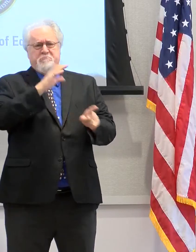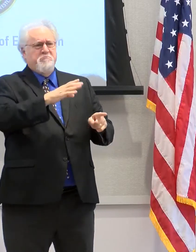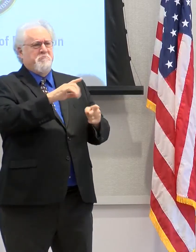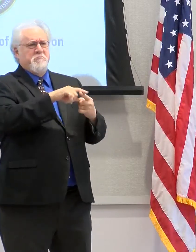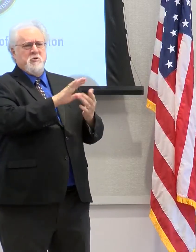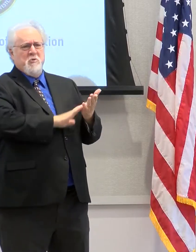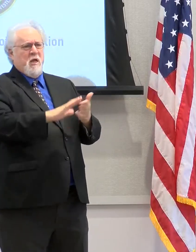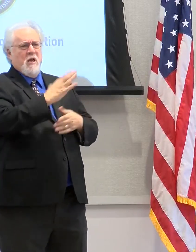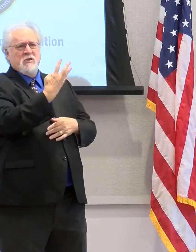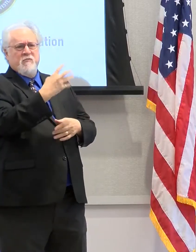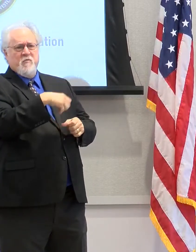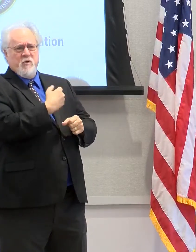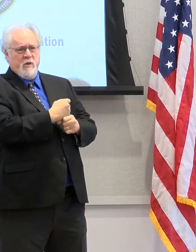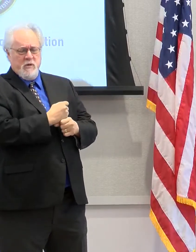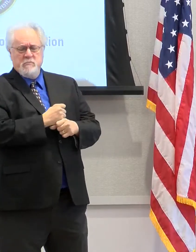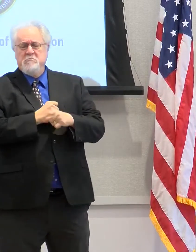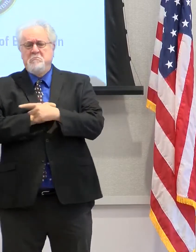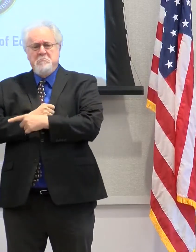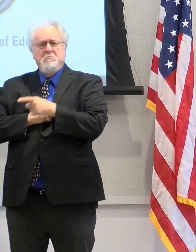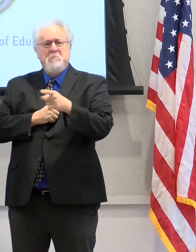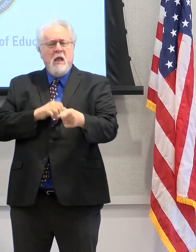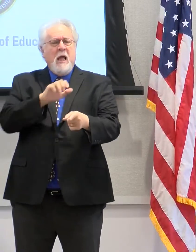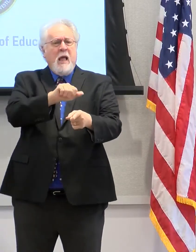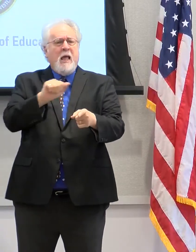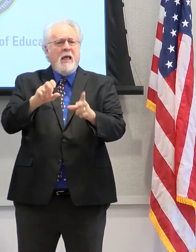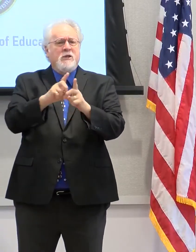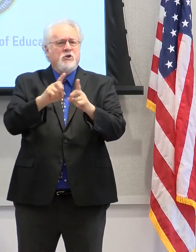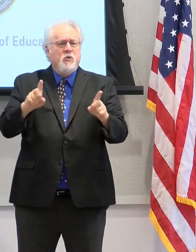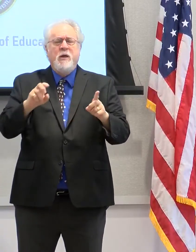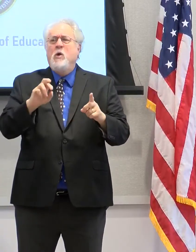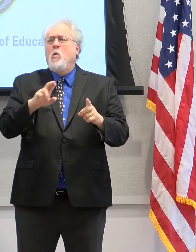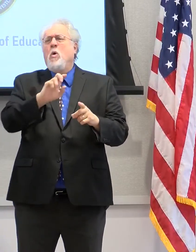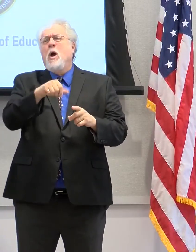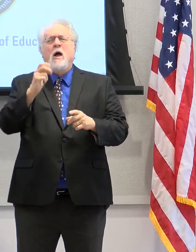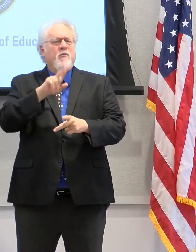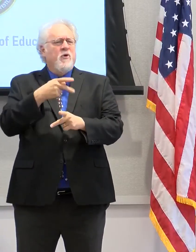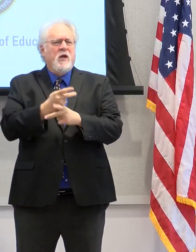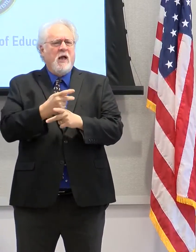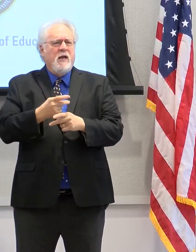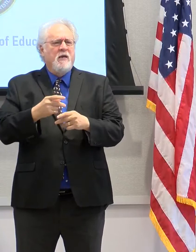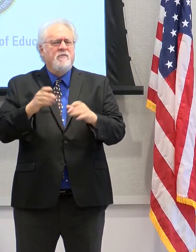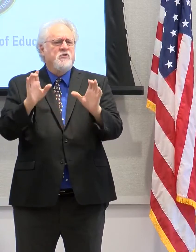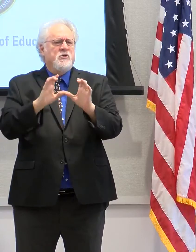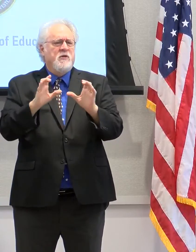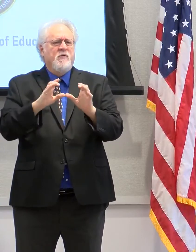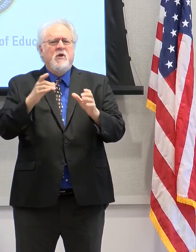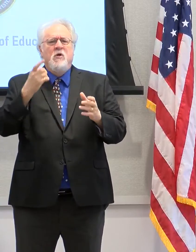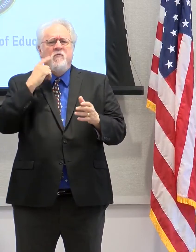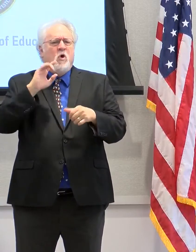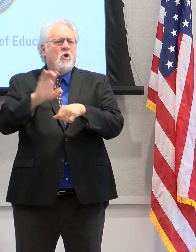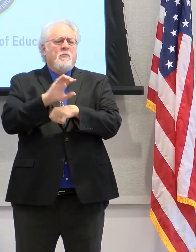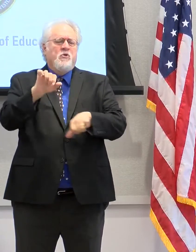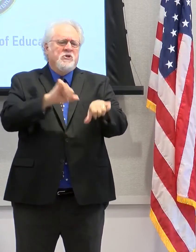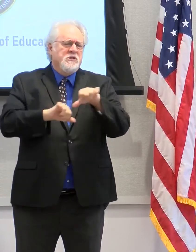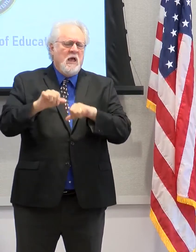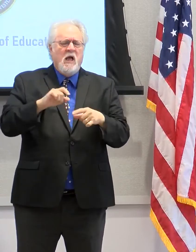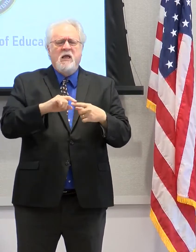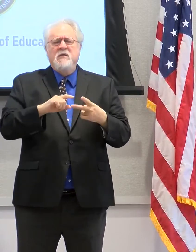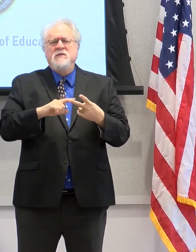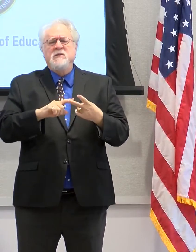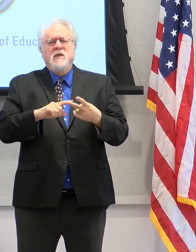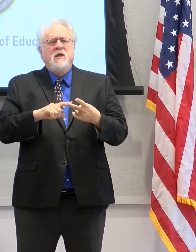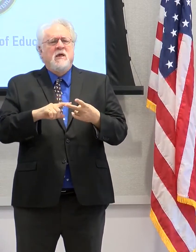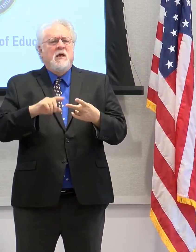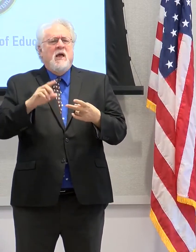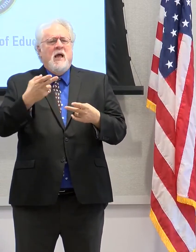university have an opportunity to get an associate's degree or other type of credentialing in areas such as computer science and